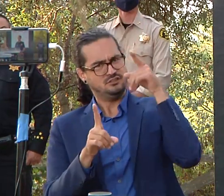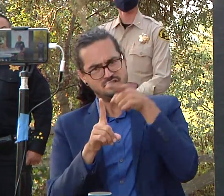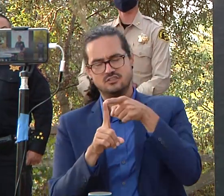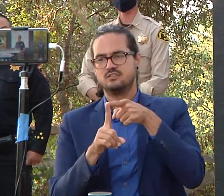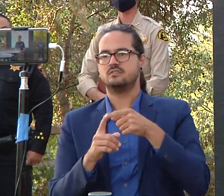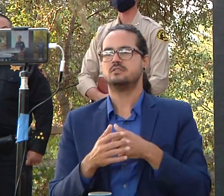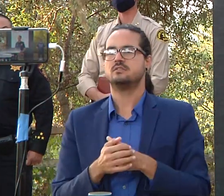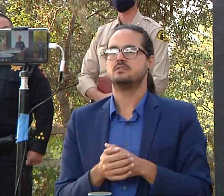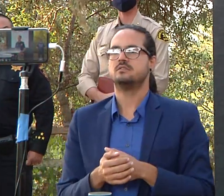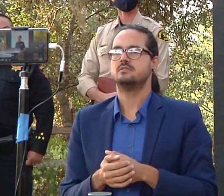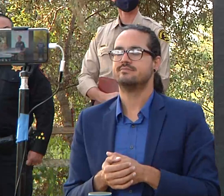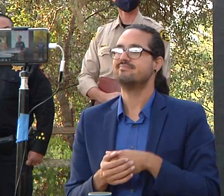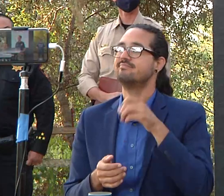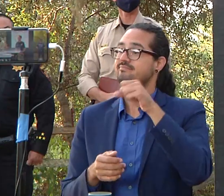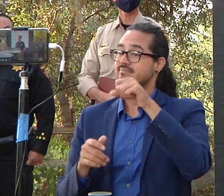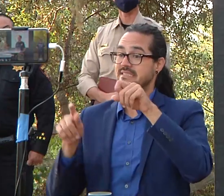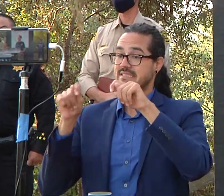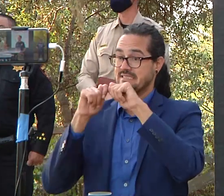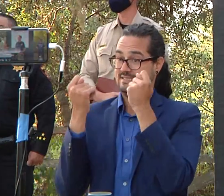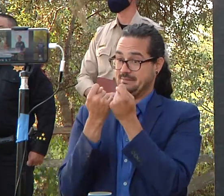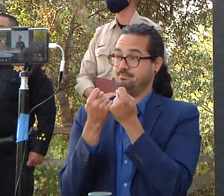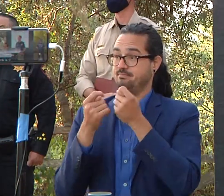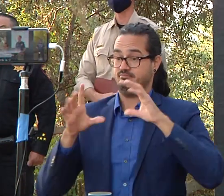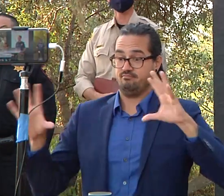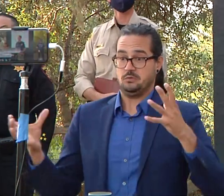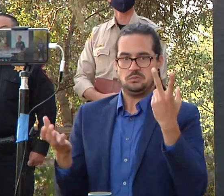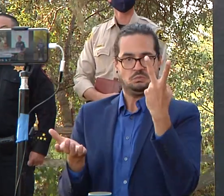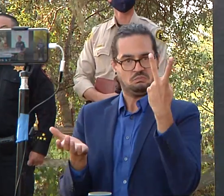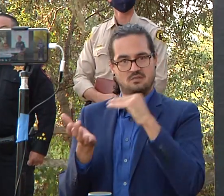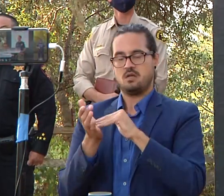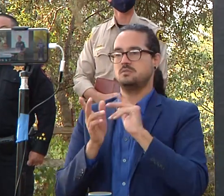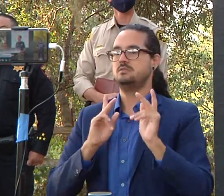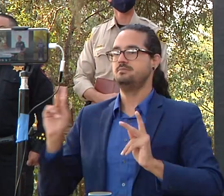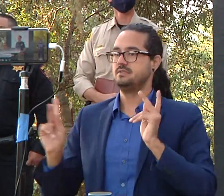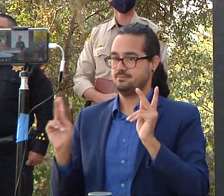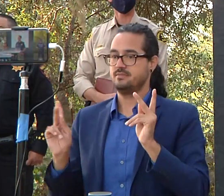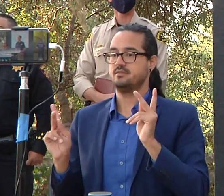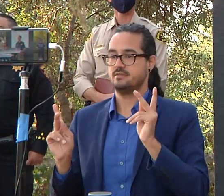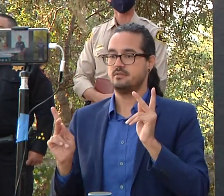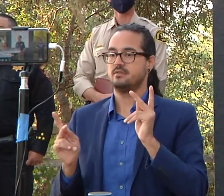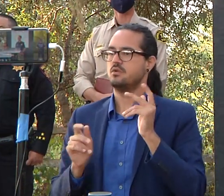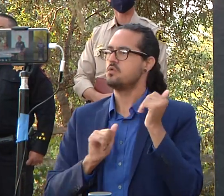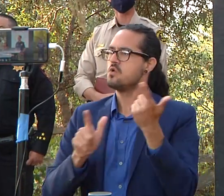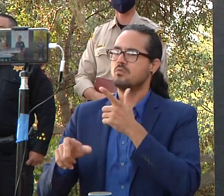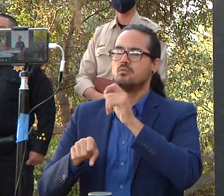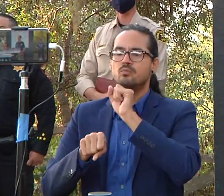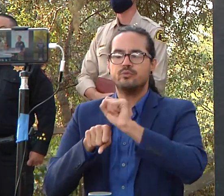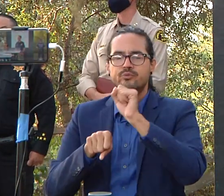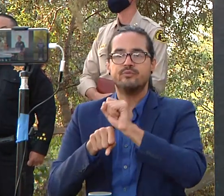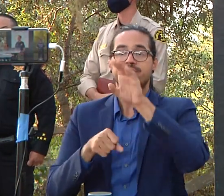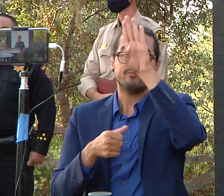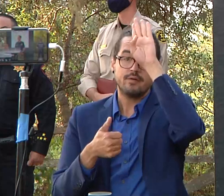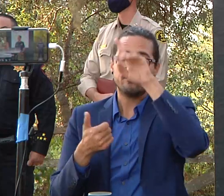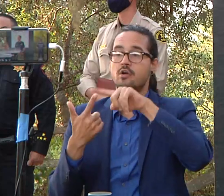how many are firefighters that is the firefighting force that's out there so that includes everything from hand crews to firefighters to engines